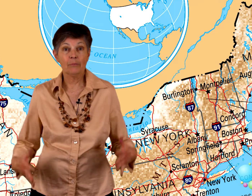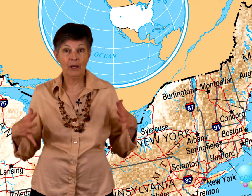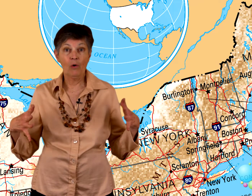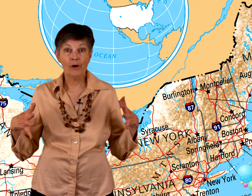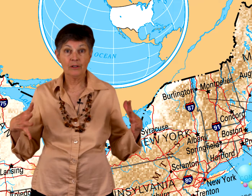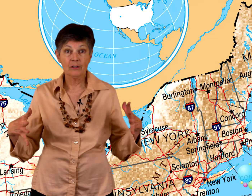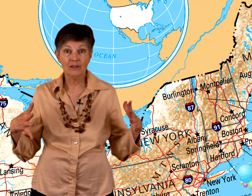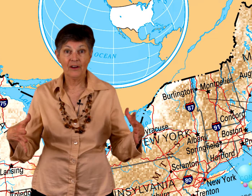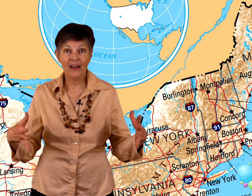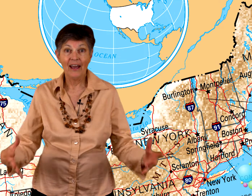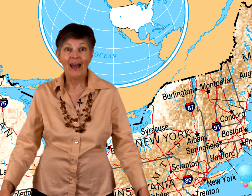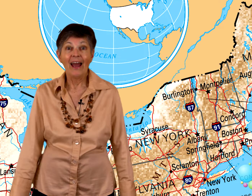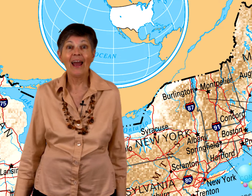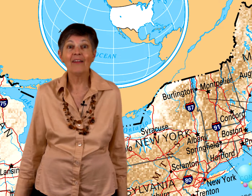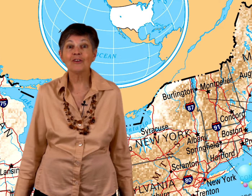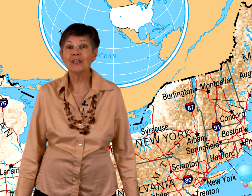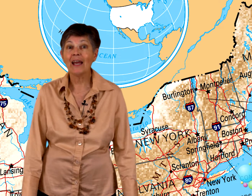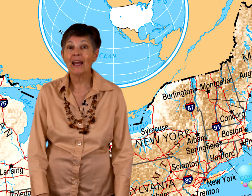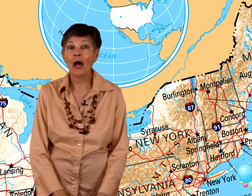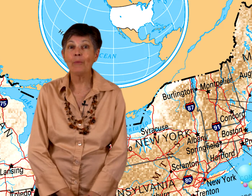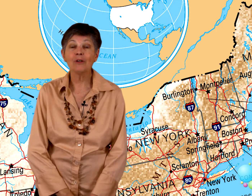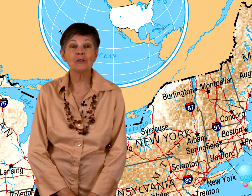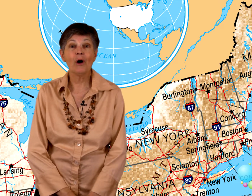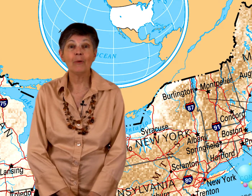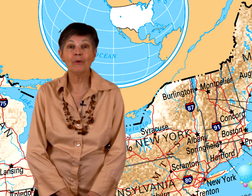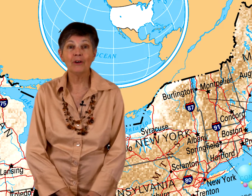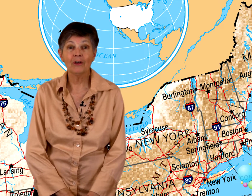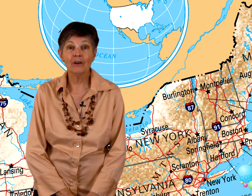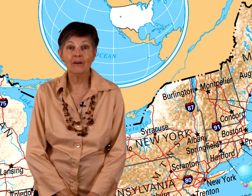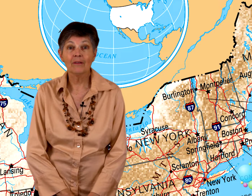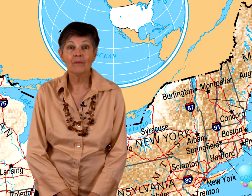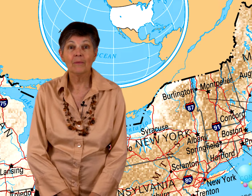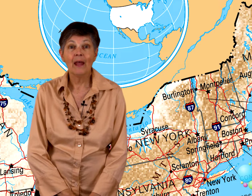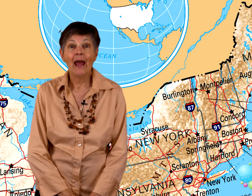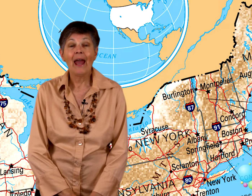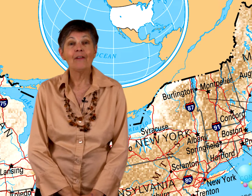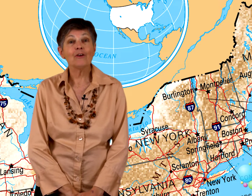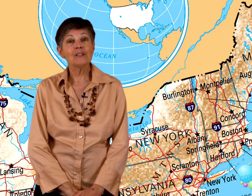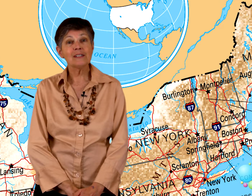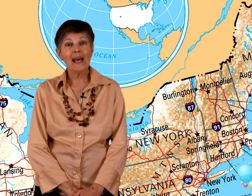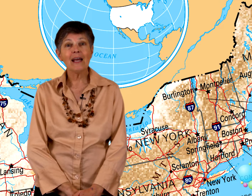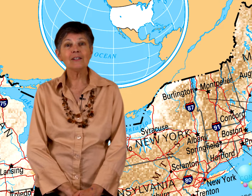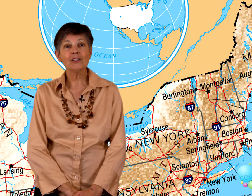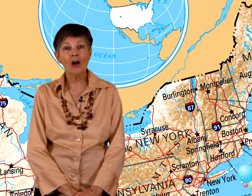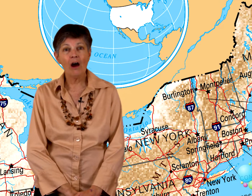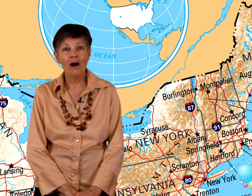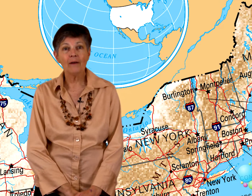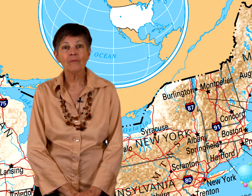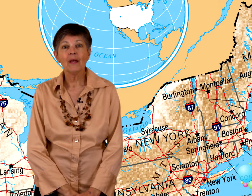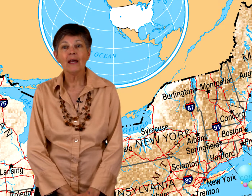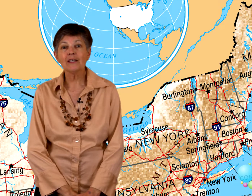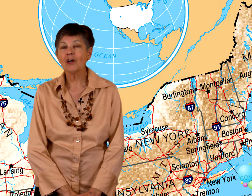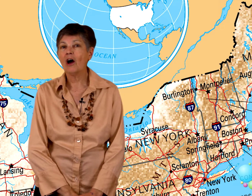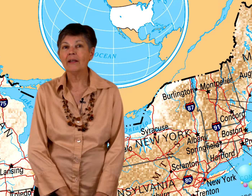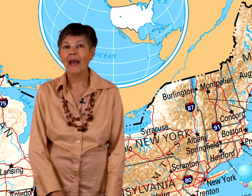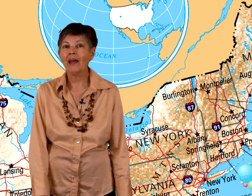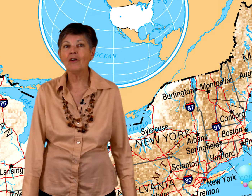That's a big horse. Okay? And their state capital is Montpelier. And their state song is called Hail